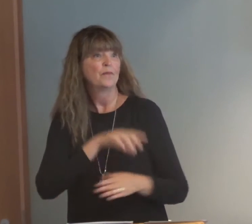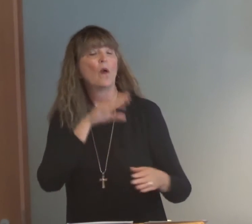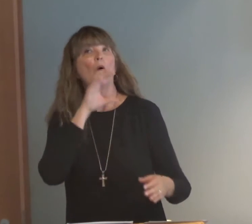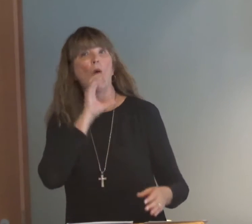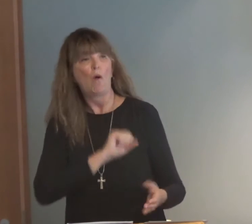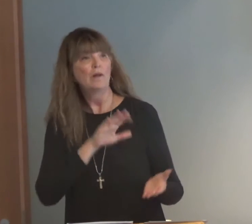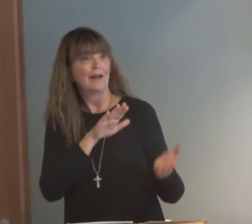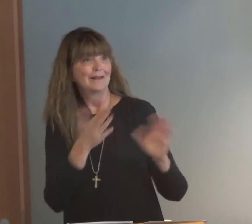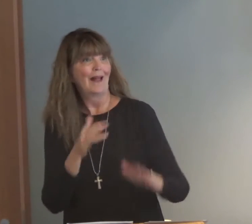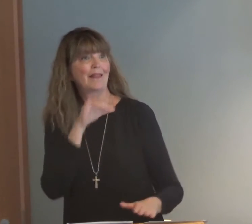someday.